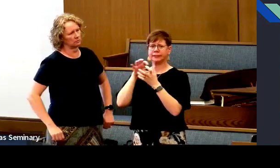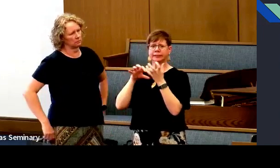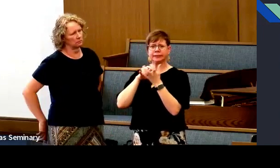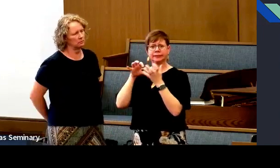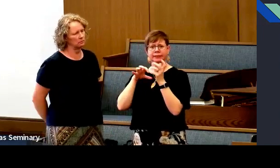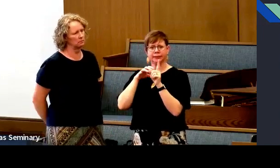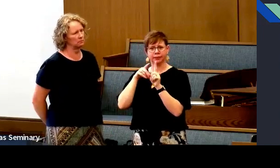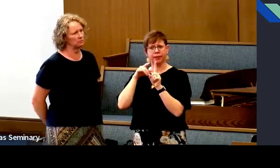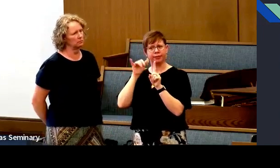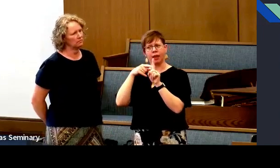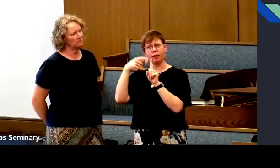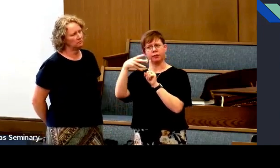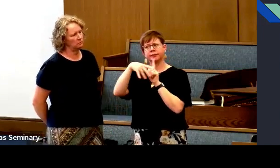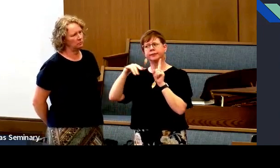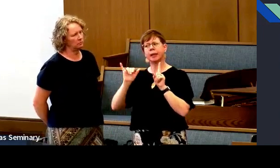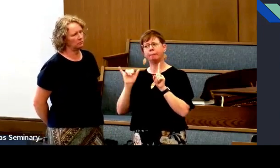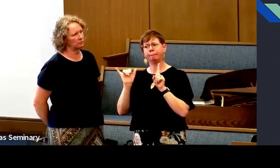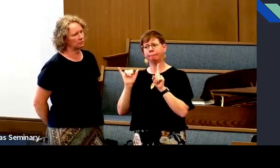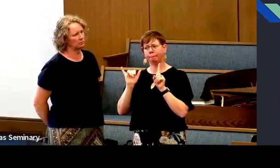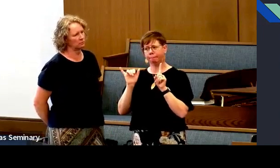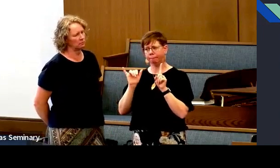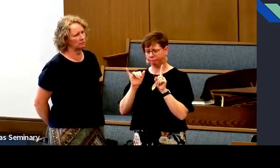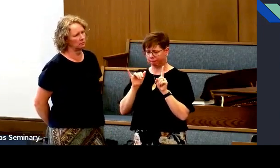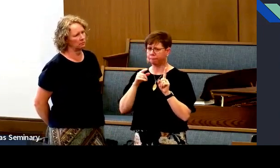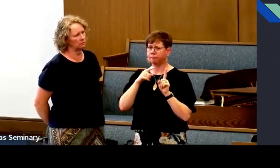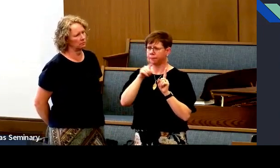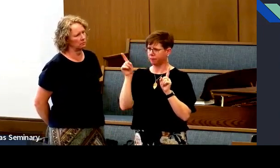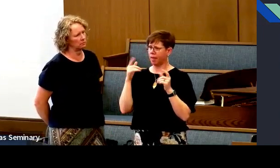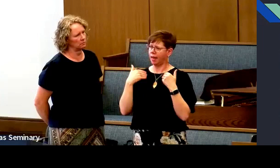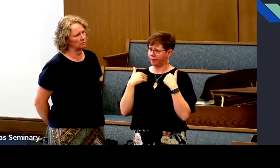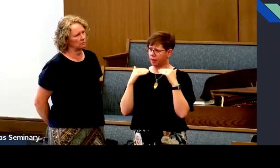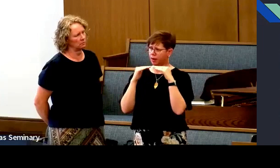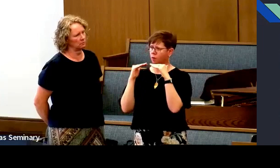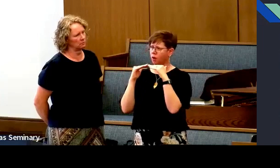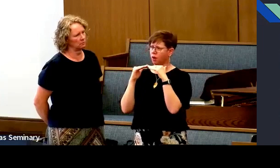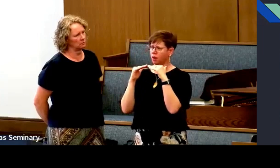It wasn't all men, but it was men and women. It's the same.